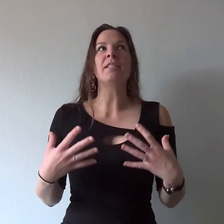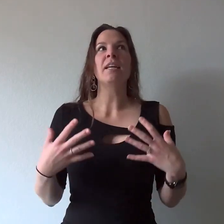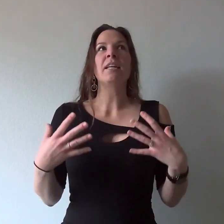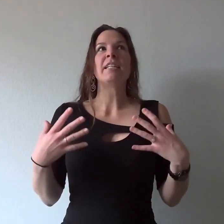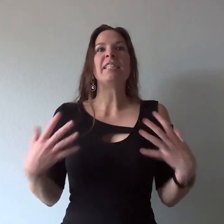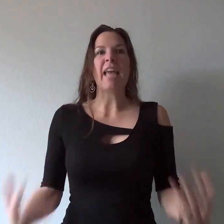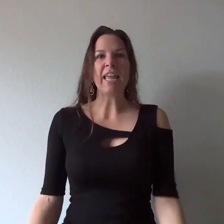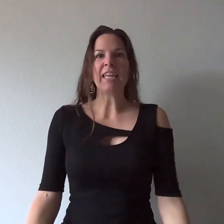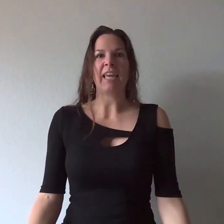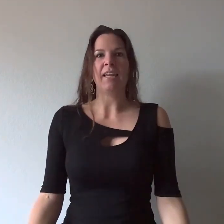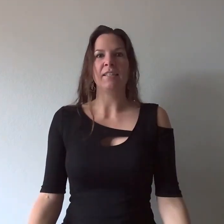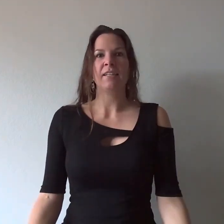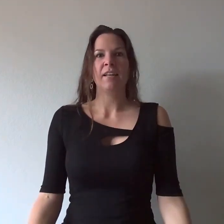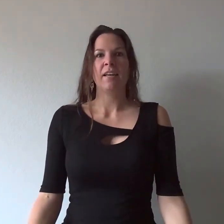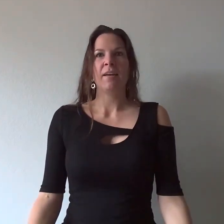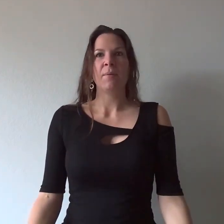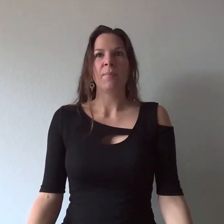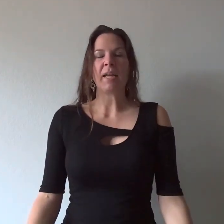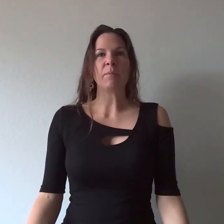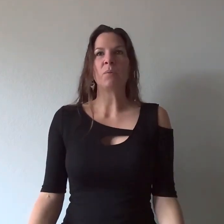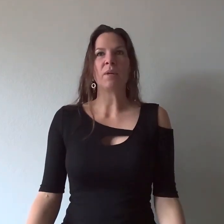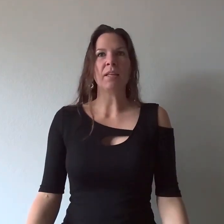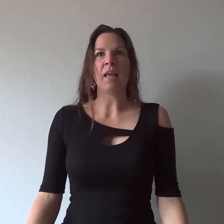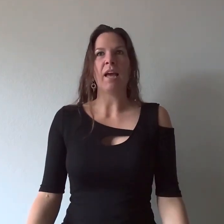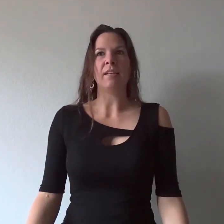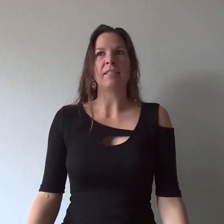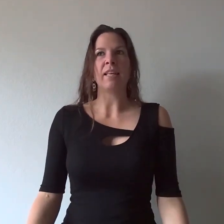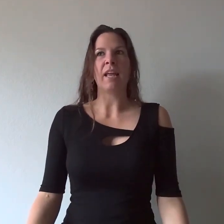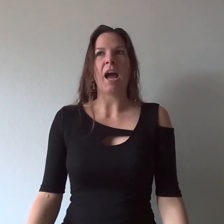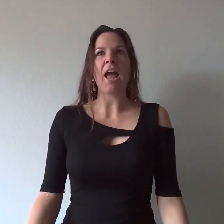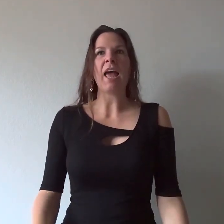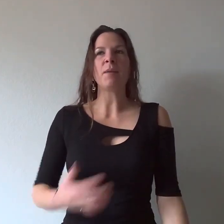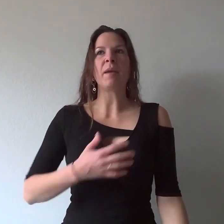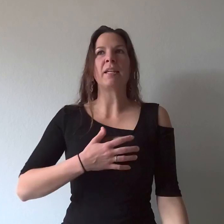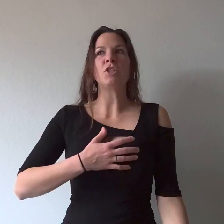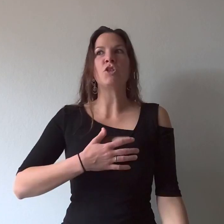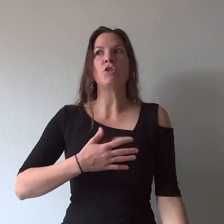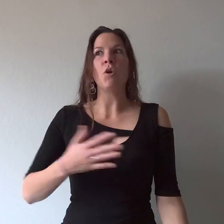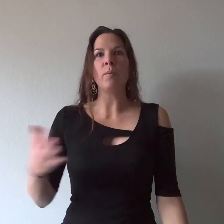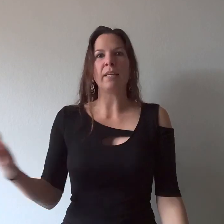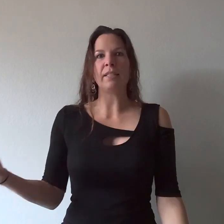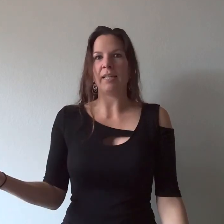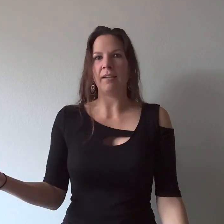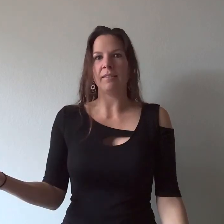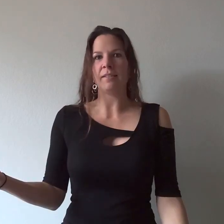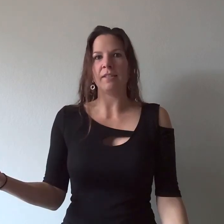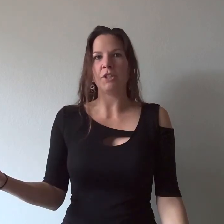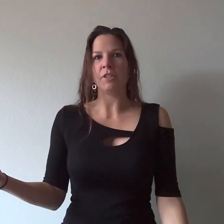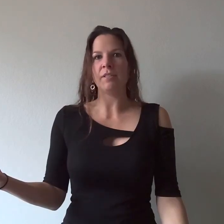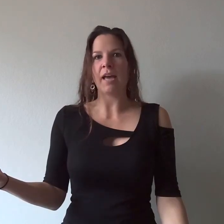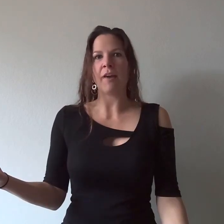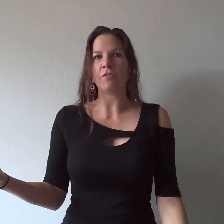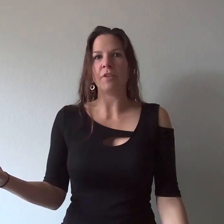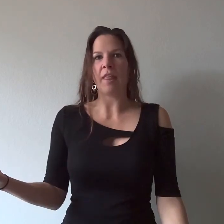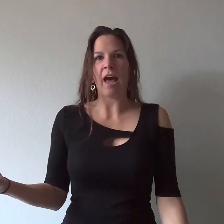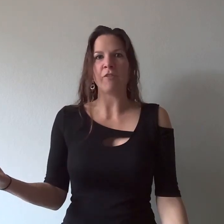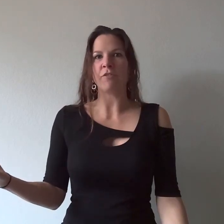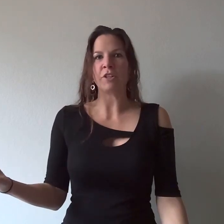saying it made me realize that I had made so many dating decisions after that first